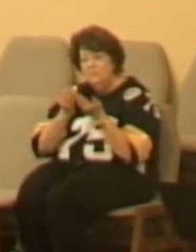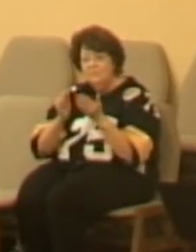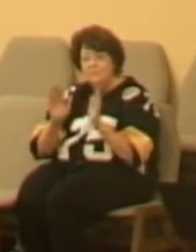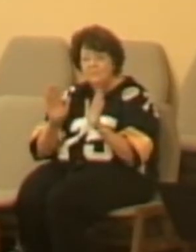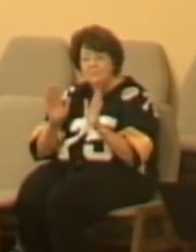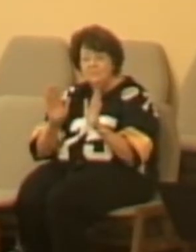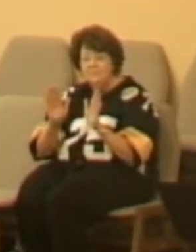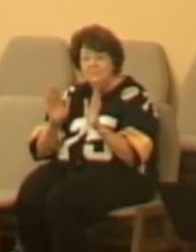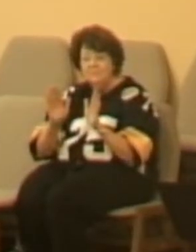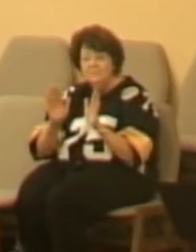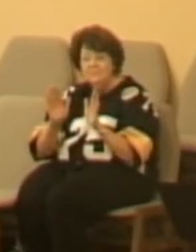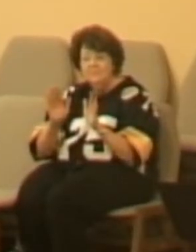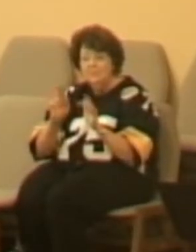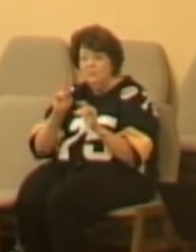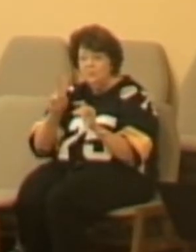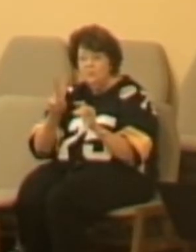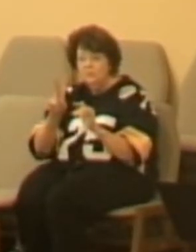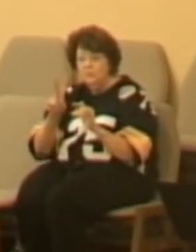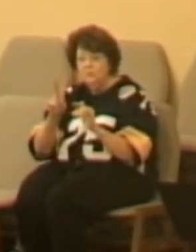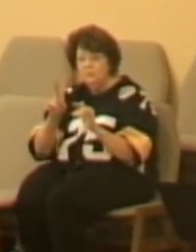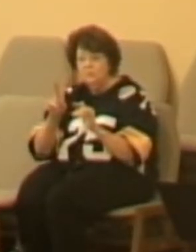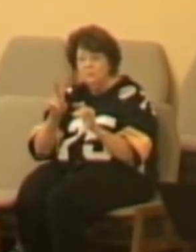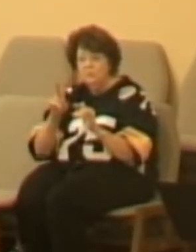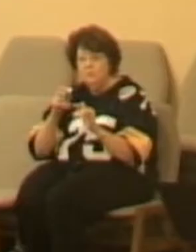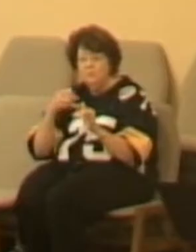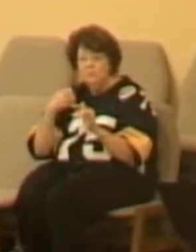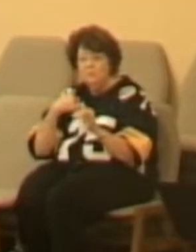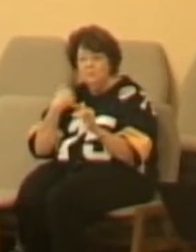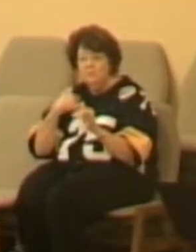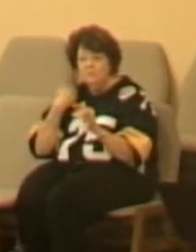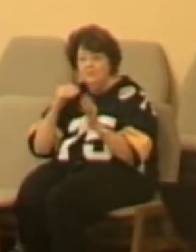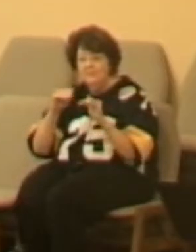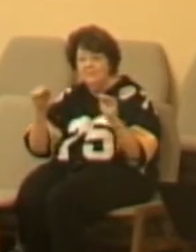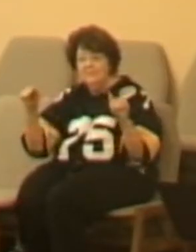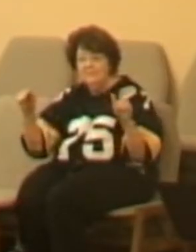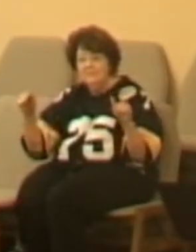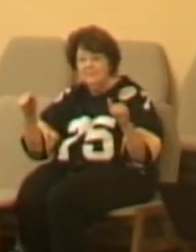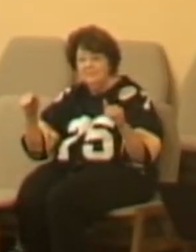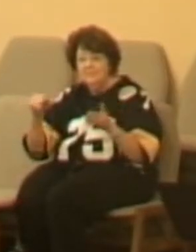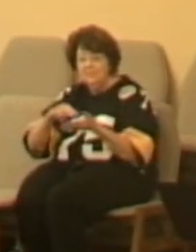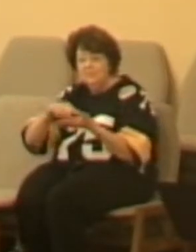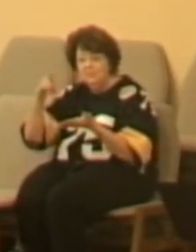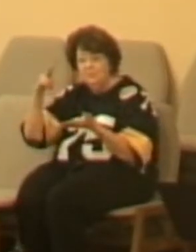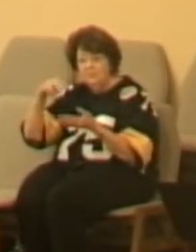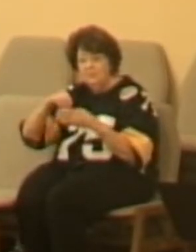out jumps two rambunctious four-year-olds. Has your situation changed?